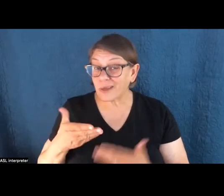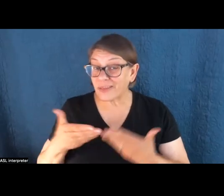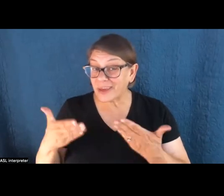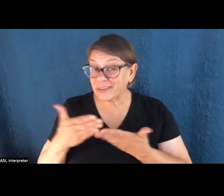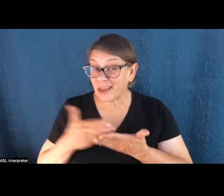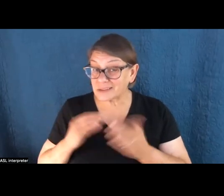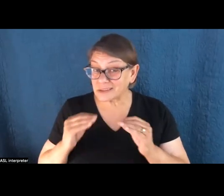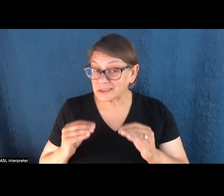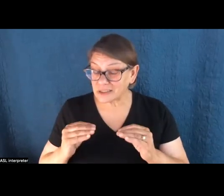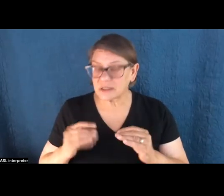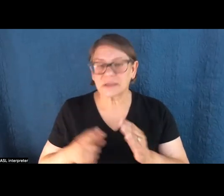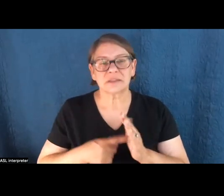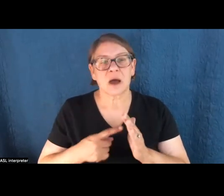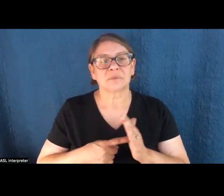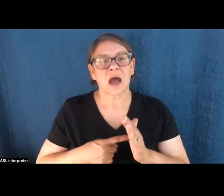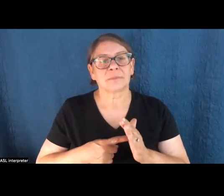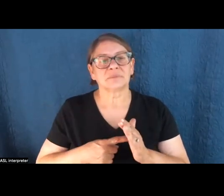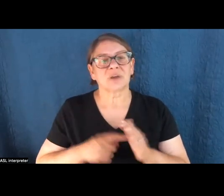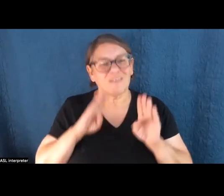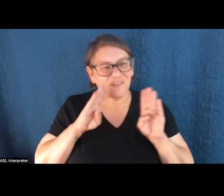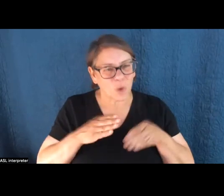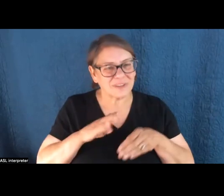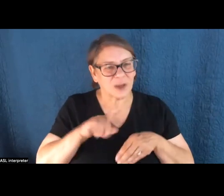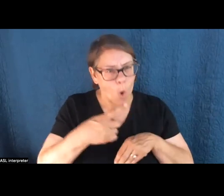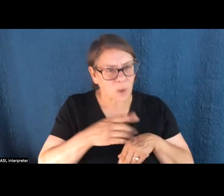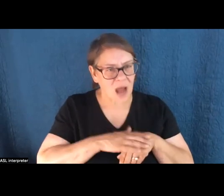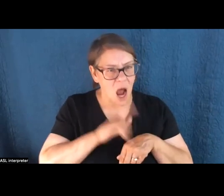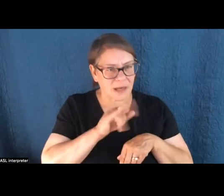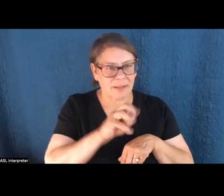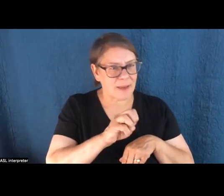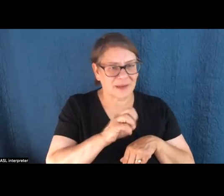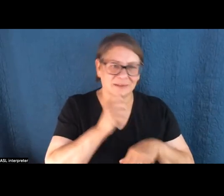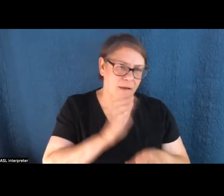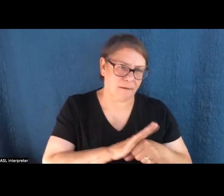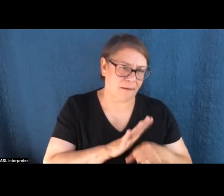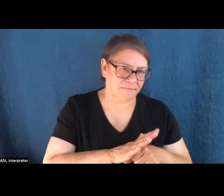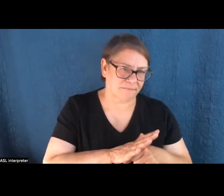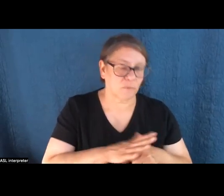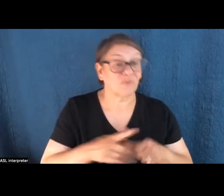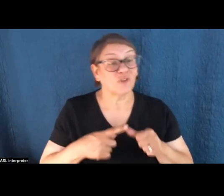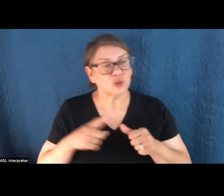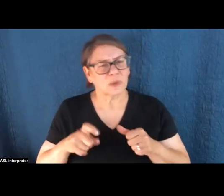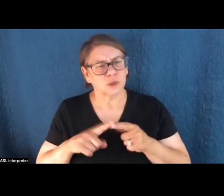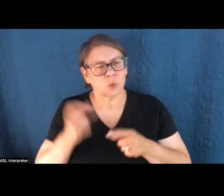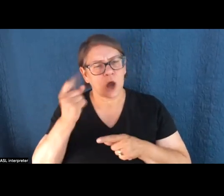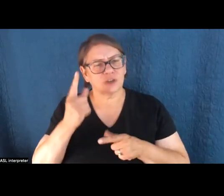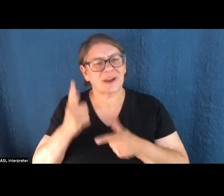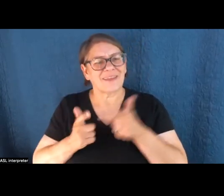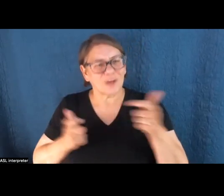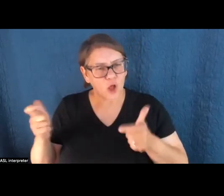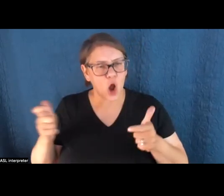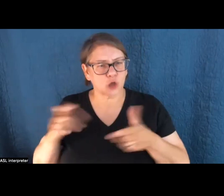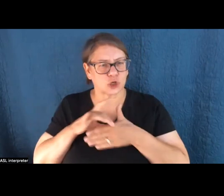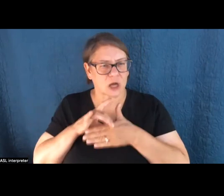isolating climate is also not the right idea. We need to understand climate change in the larger context of the fossil fuel